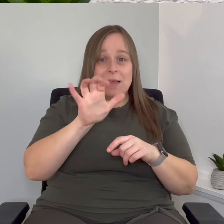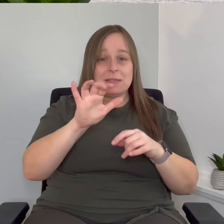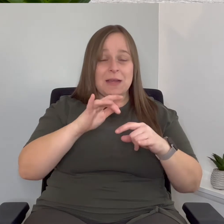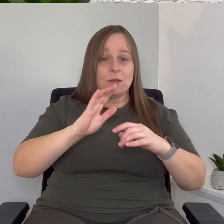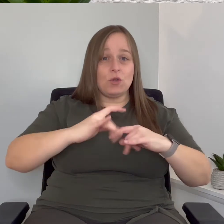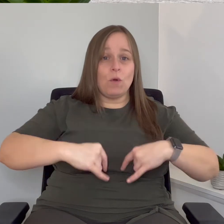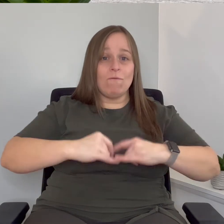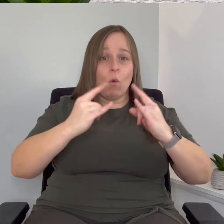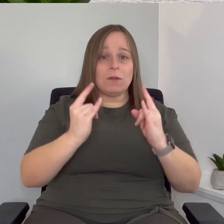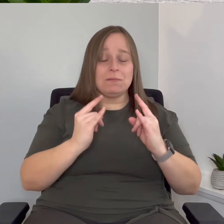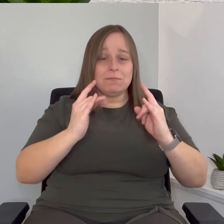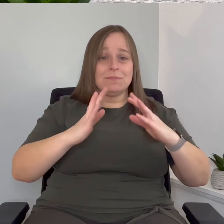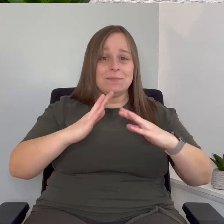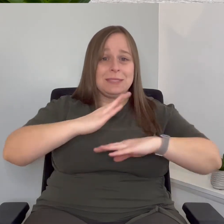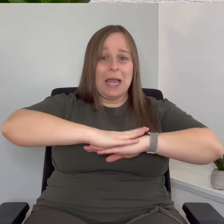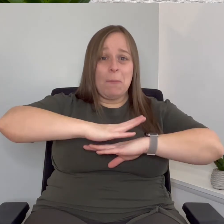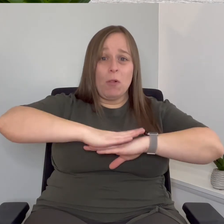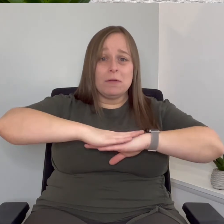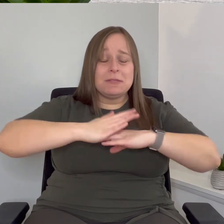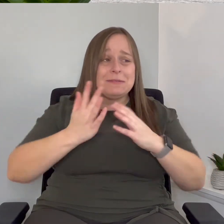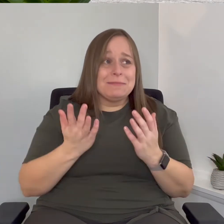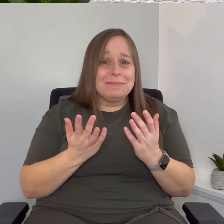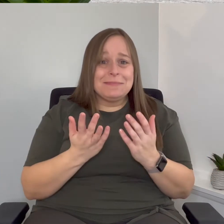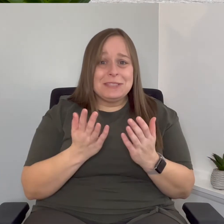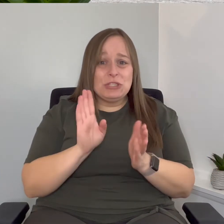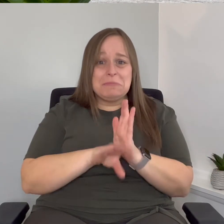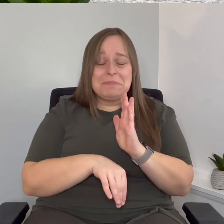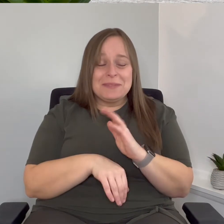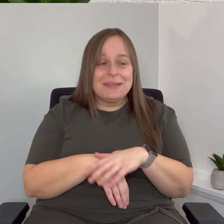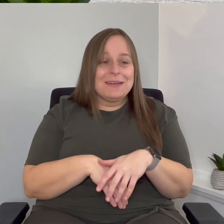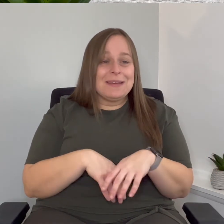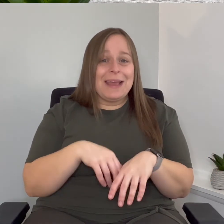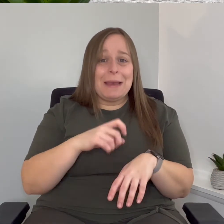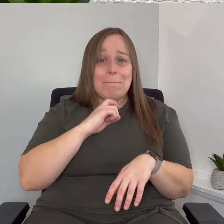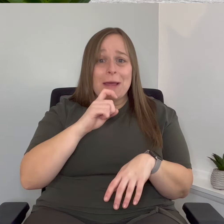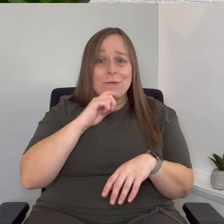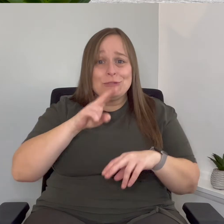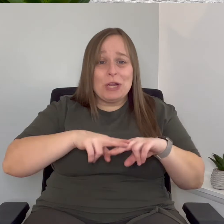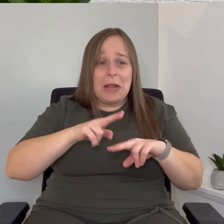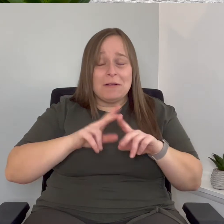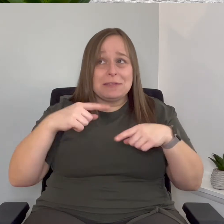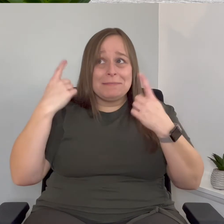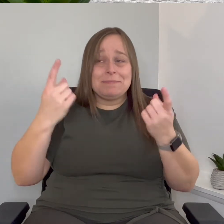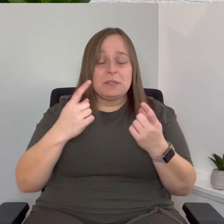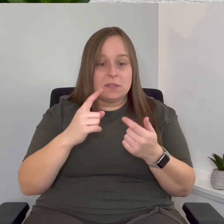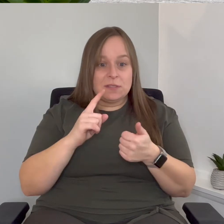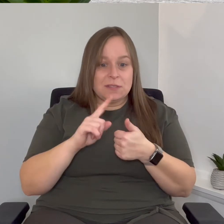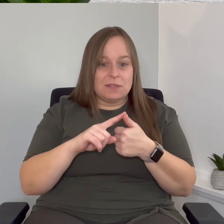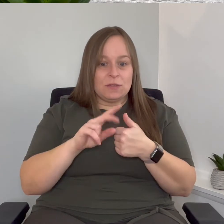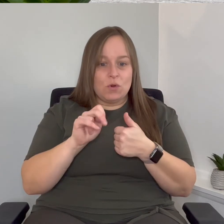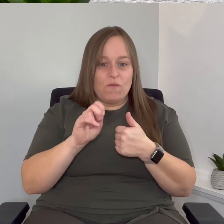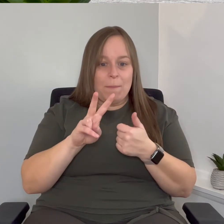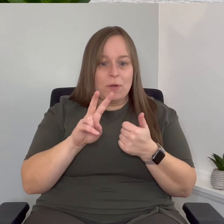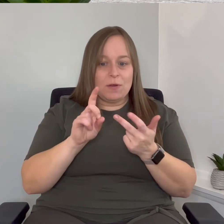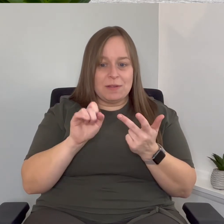folding tables basically and um metal chairs for the last November December January February